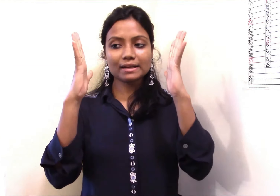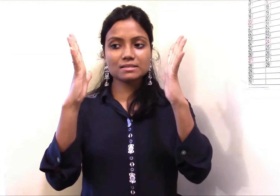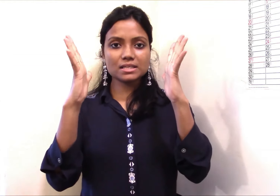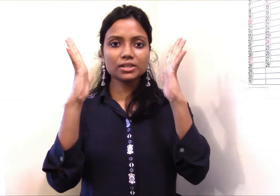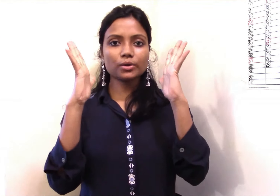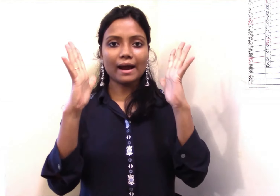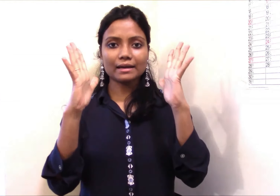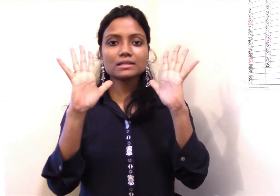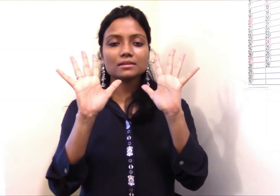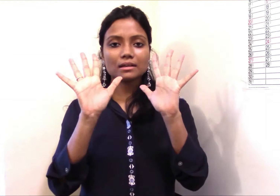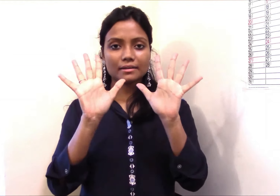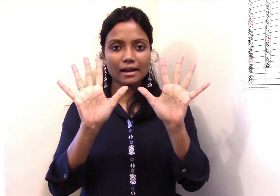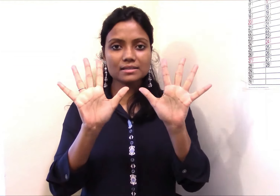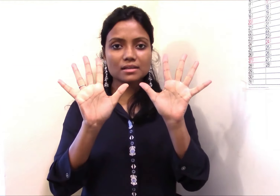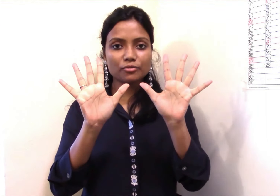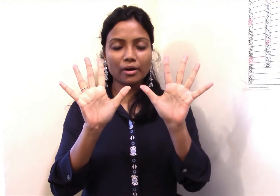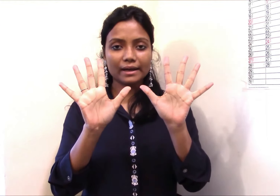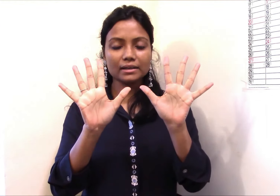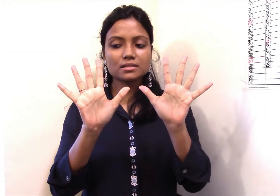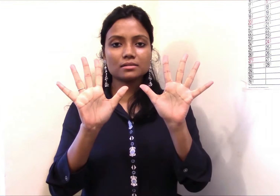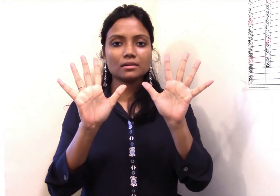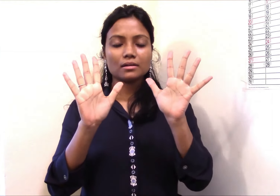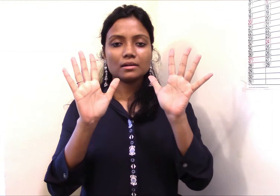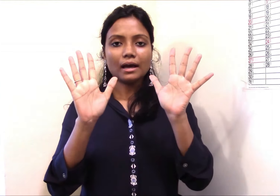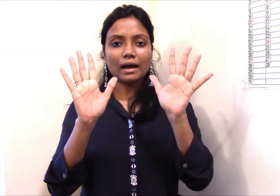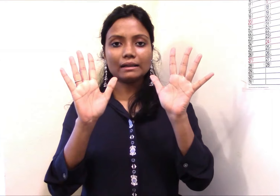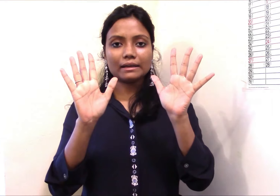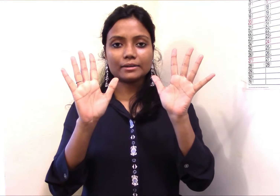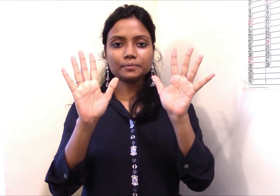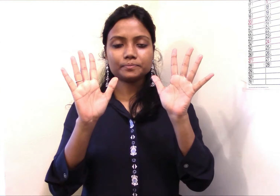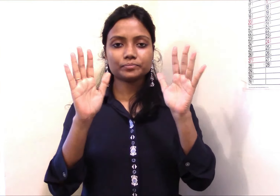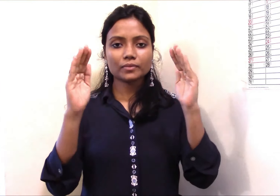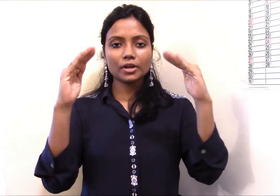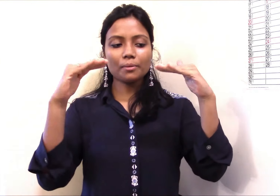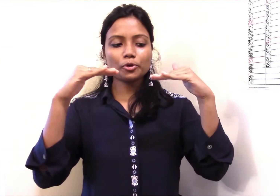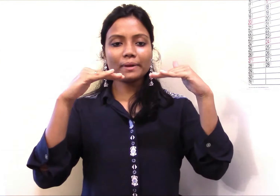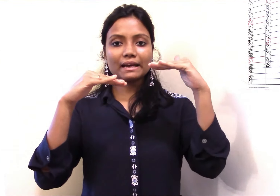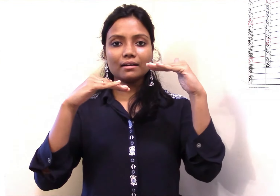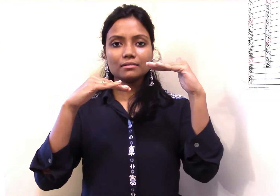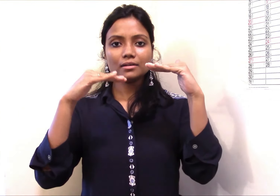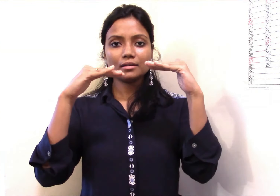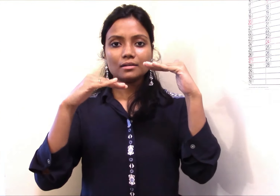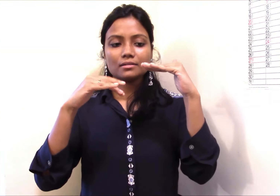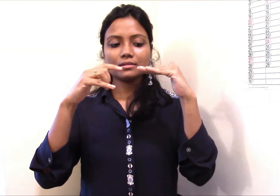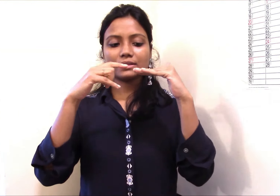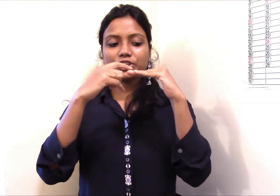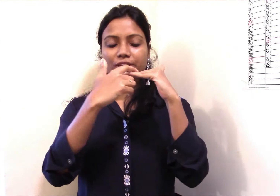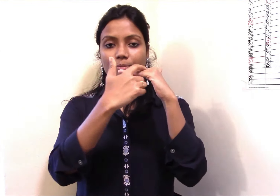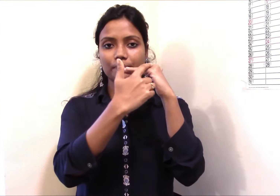extend your hand nice and wide. And then you have to make up this shape.